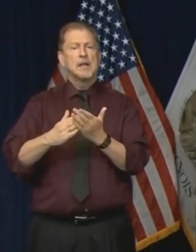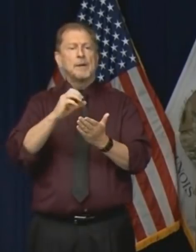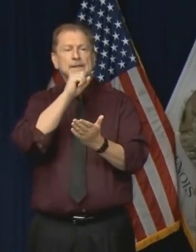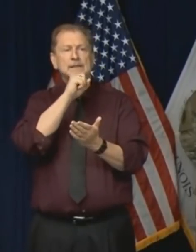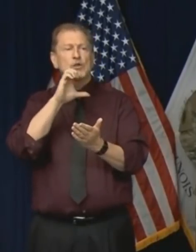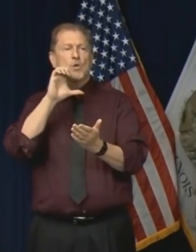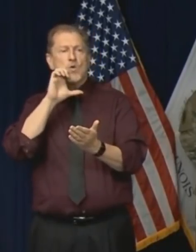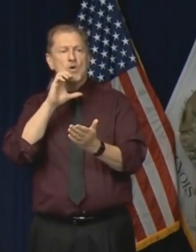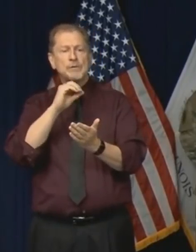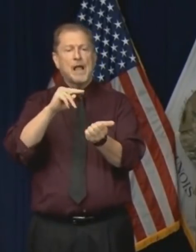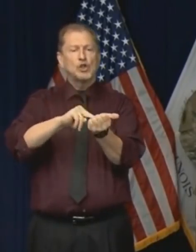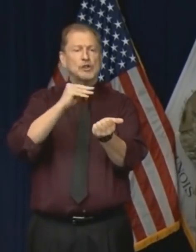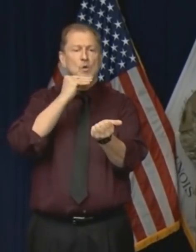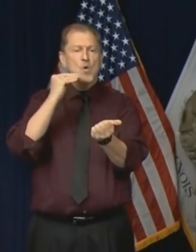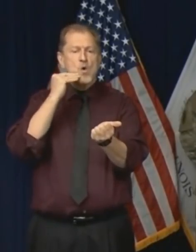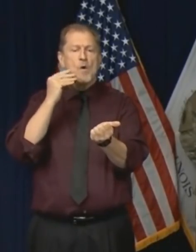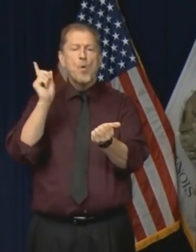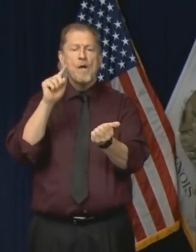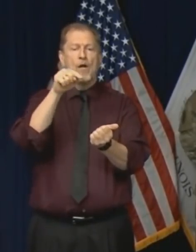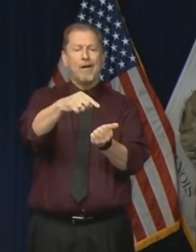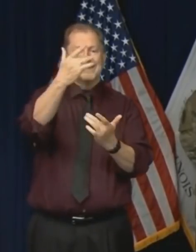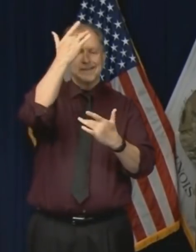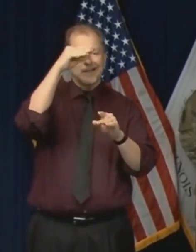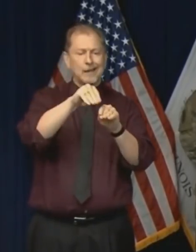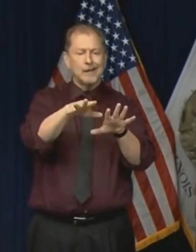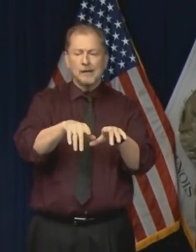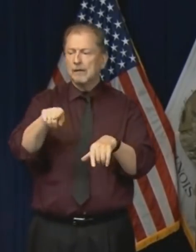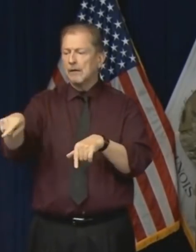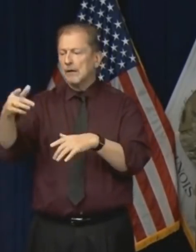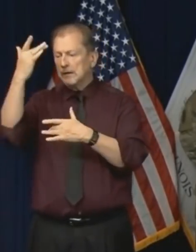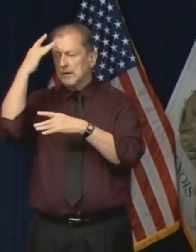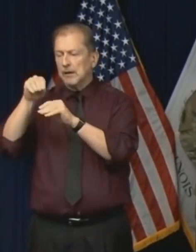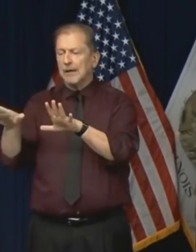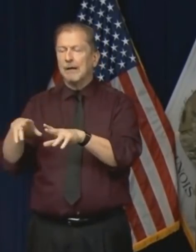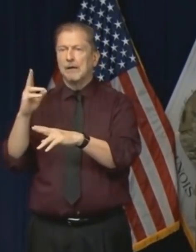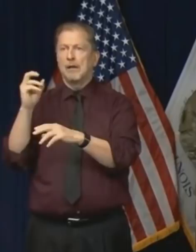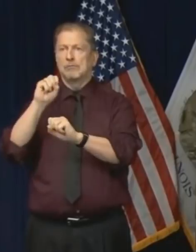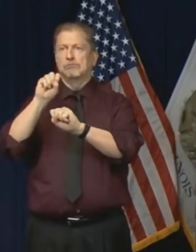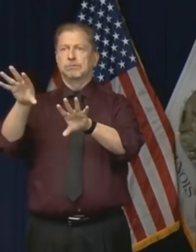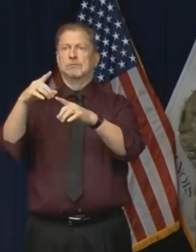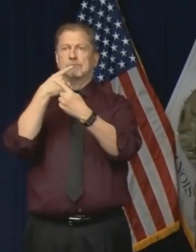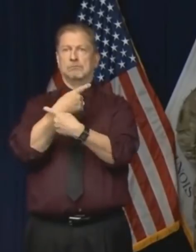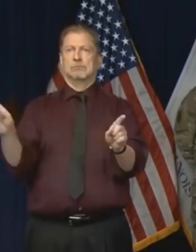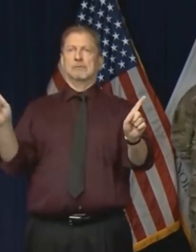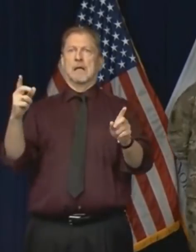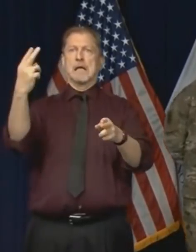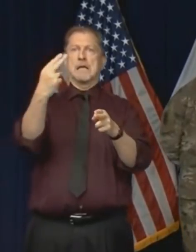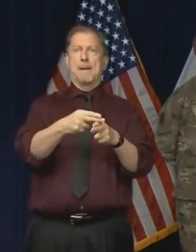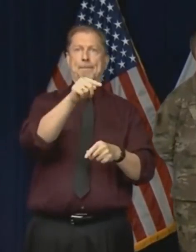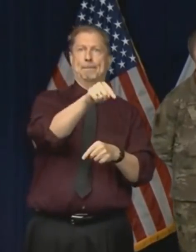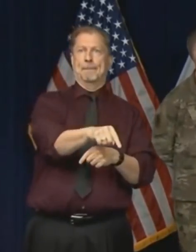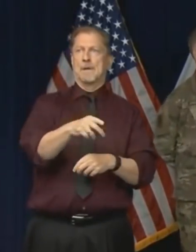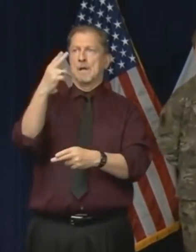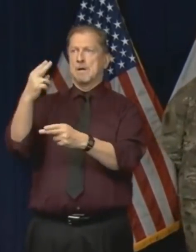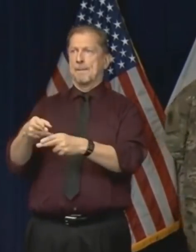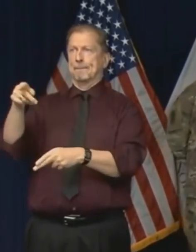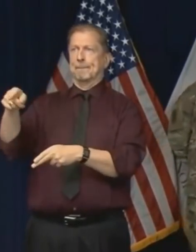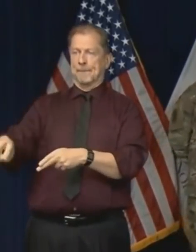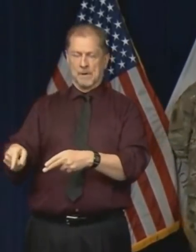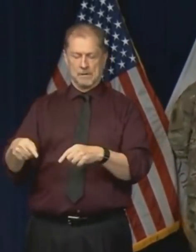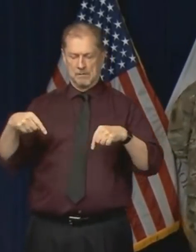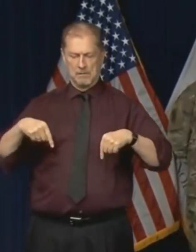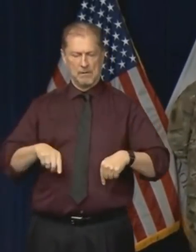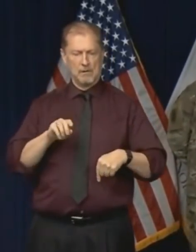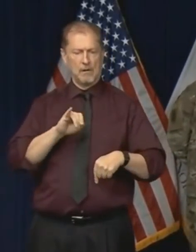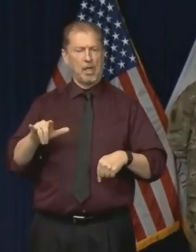nursing homes with coronavirus infections. Why not Illinois? I'm happy to turn it over to the doctor. The IDPH